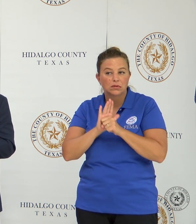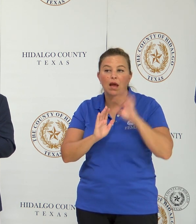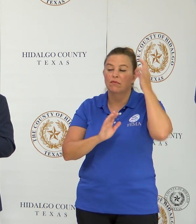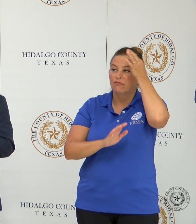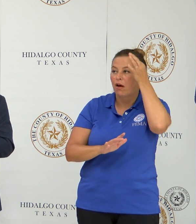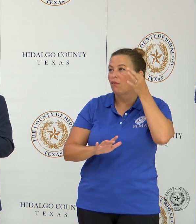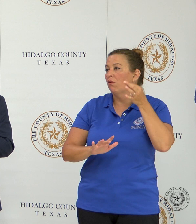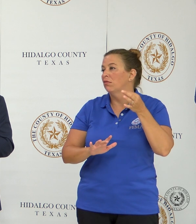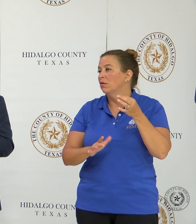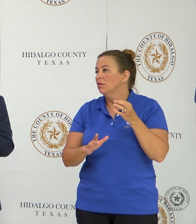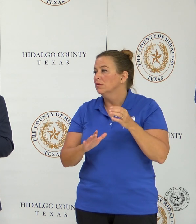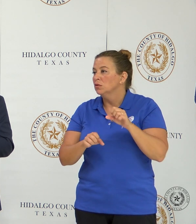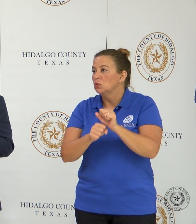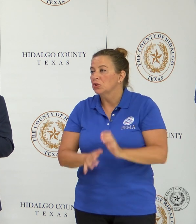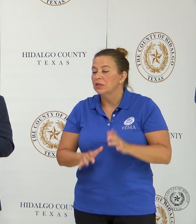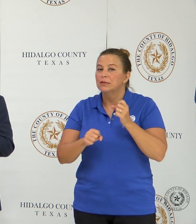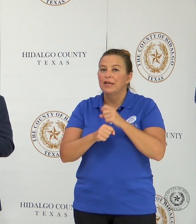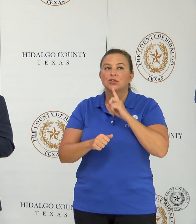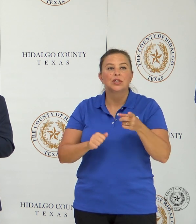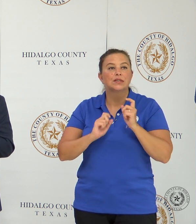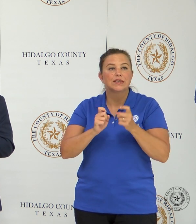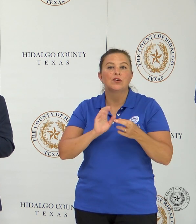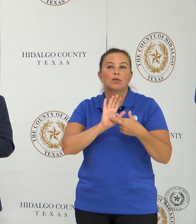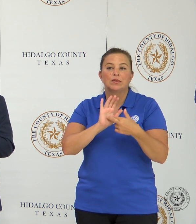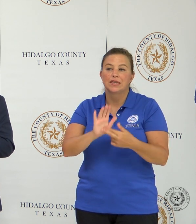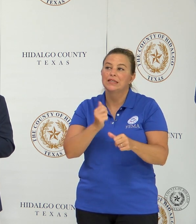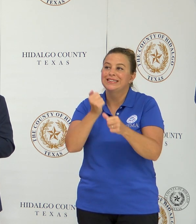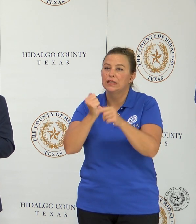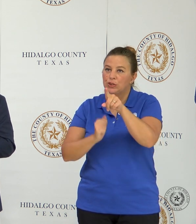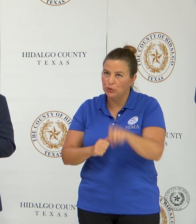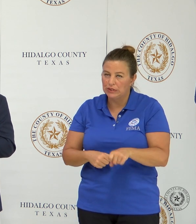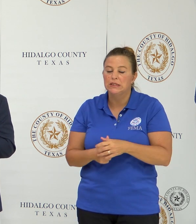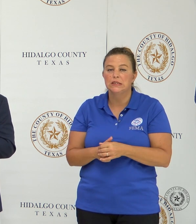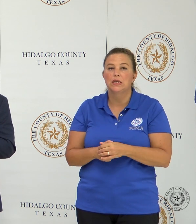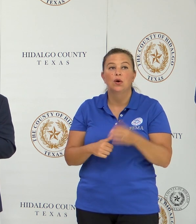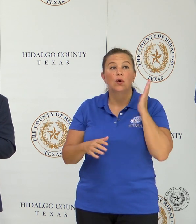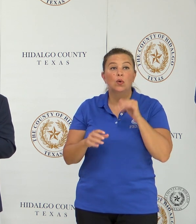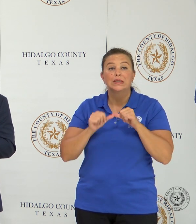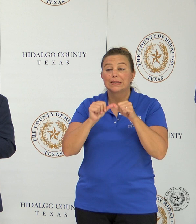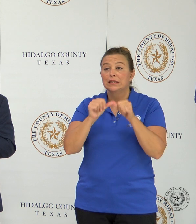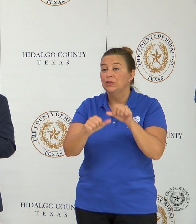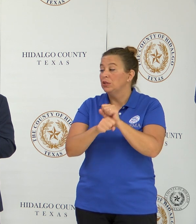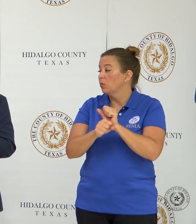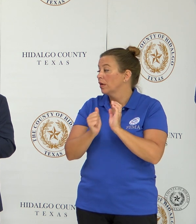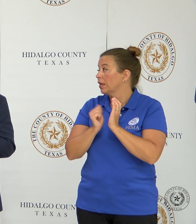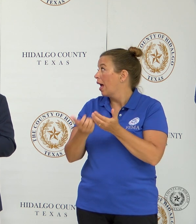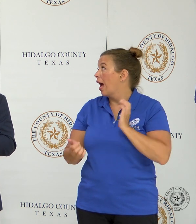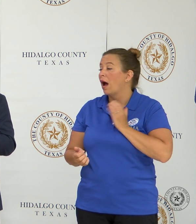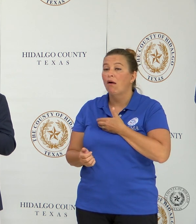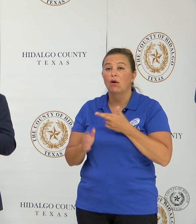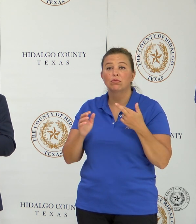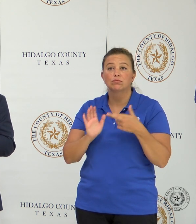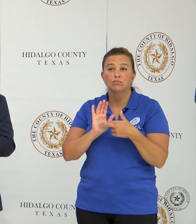officials to make sure that we get you the representation and assistance that you so desperately need. We will continue to work with our resources